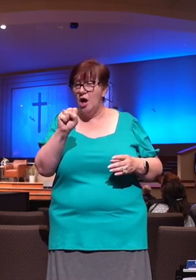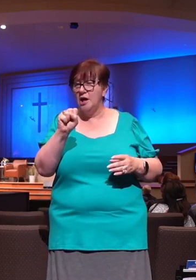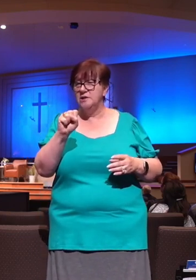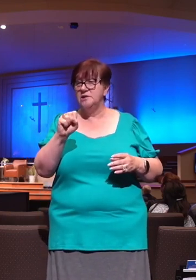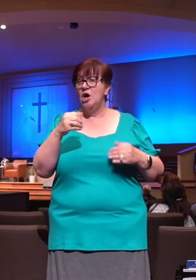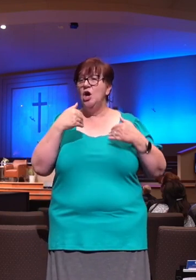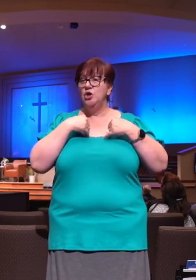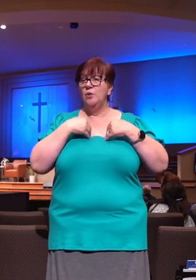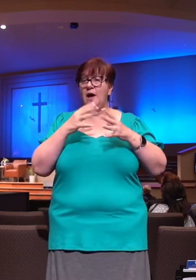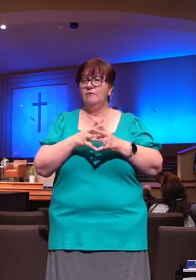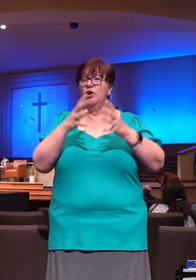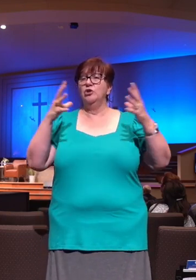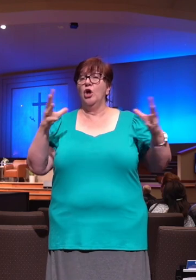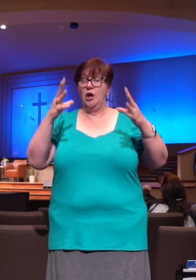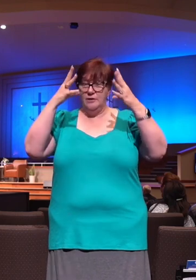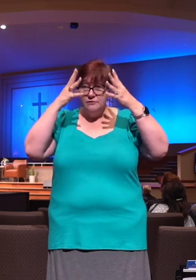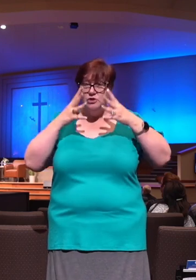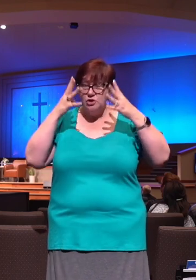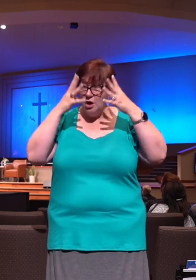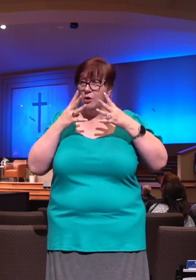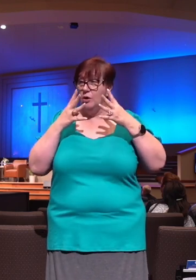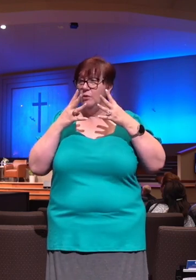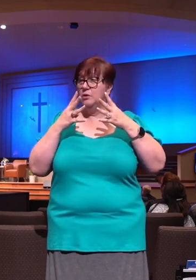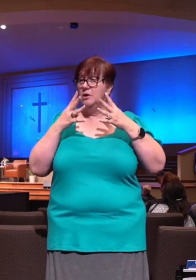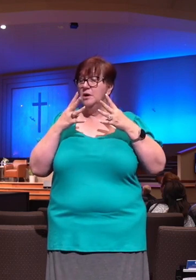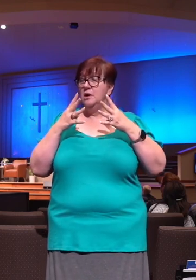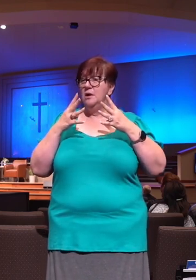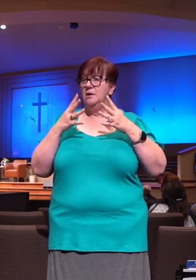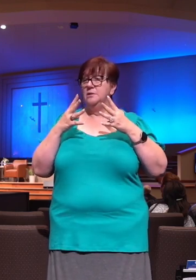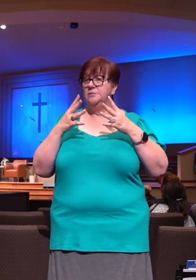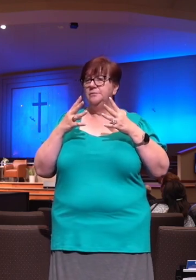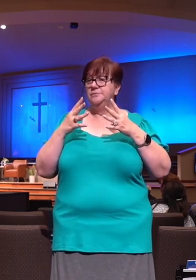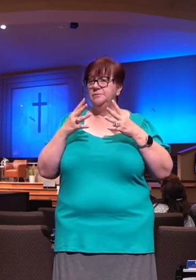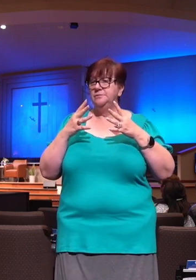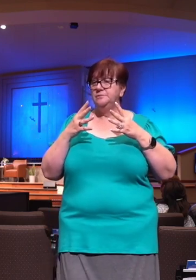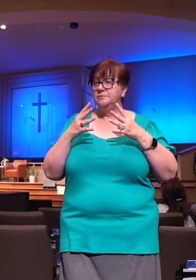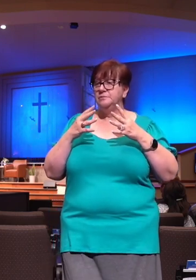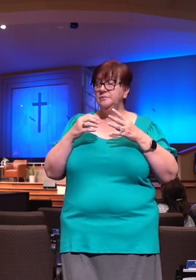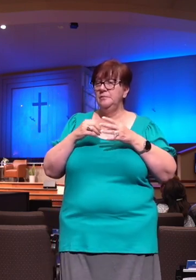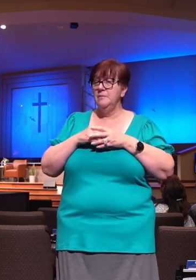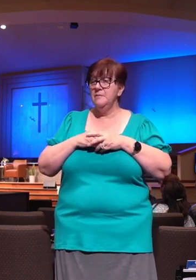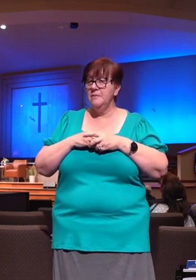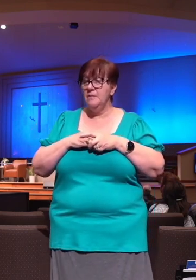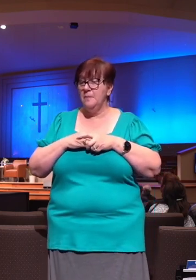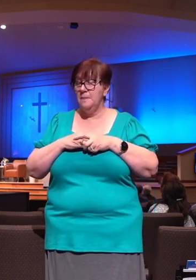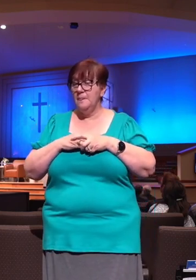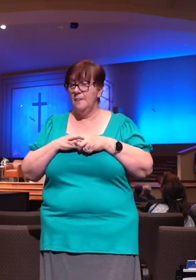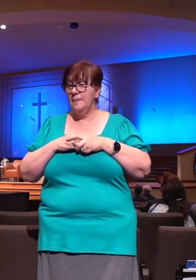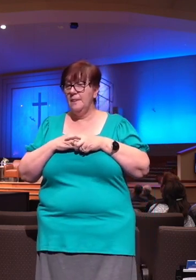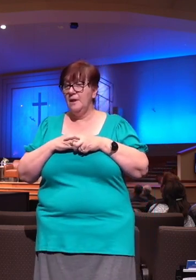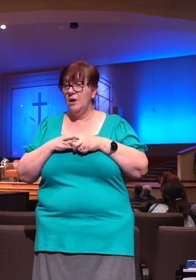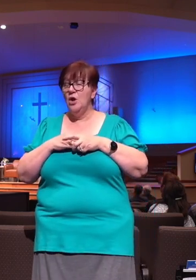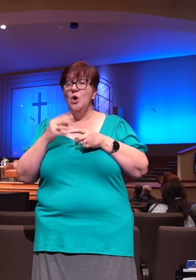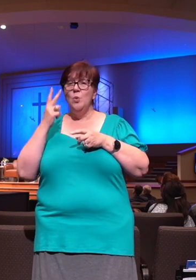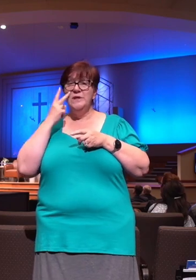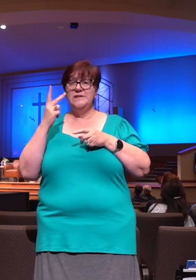two too many and yet hundreds not enough. We see this in our society today where people, they